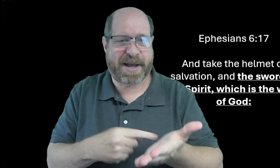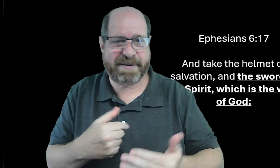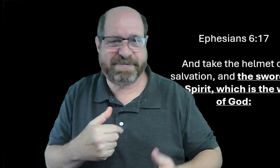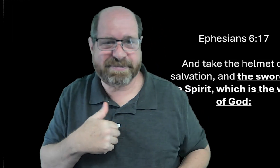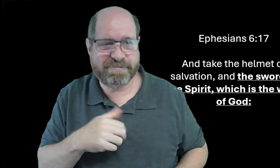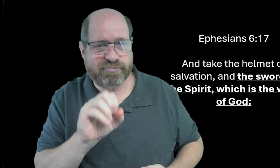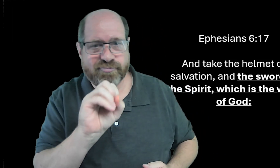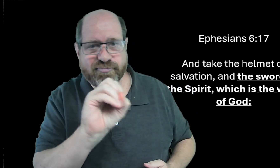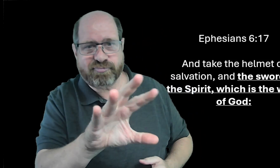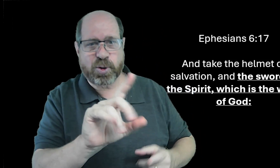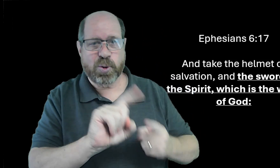and change